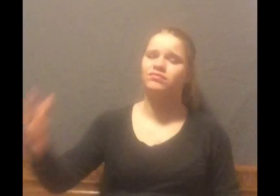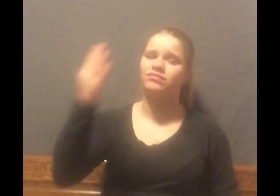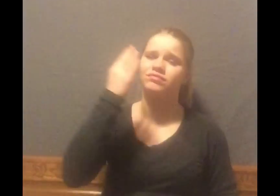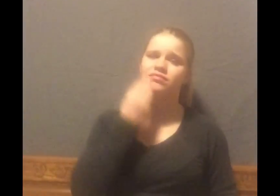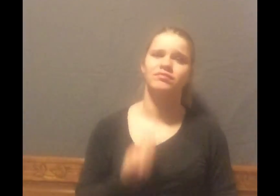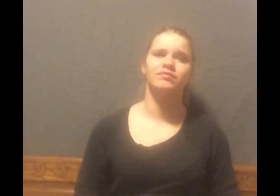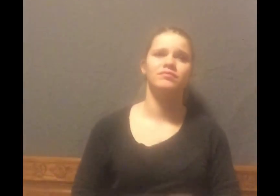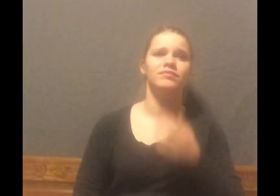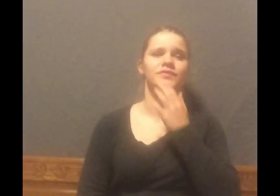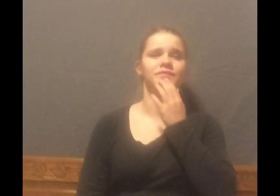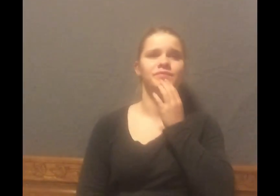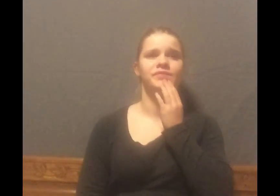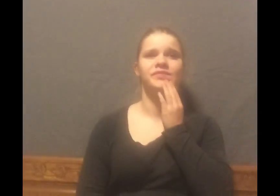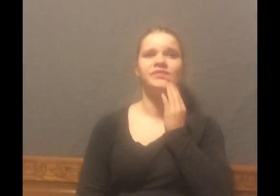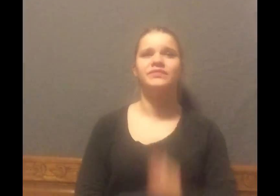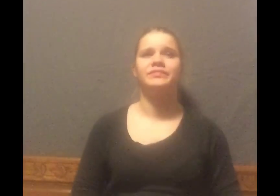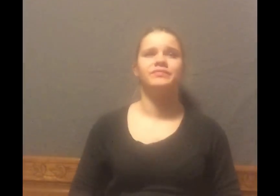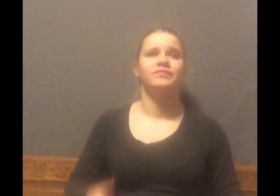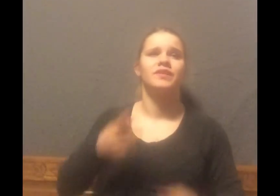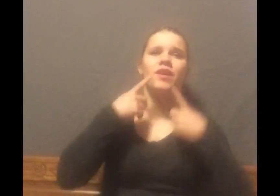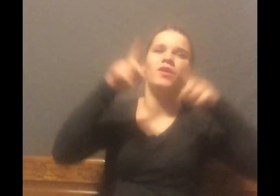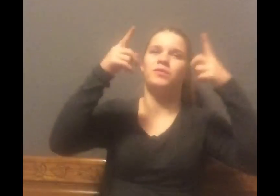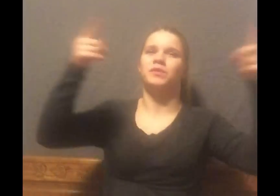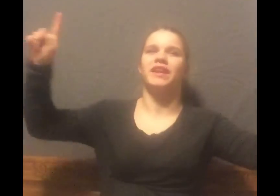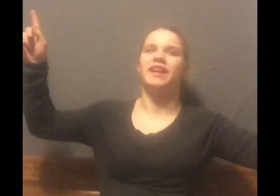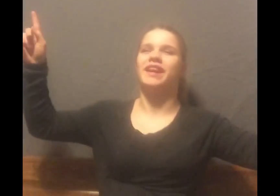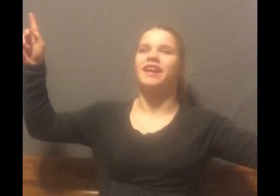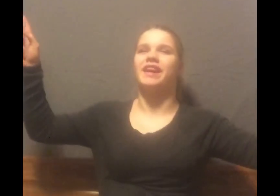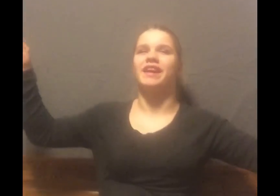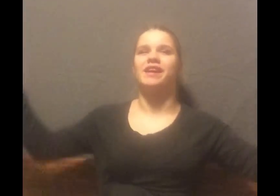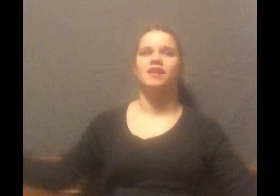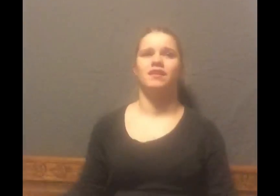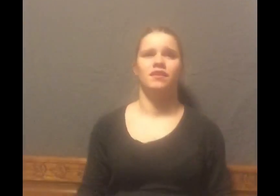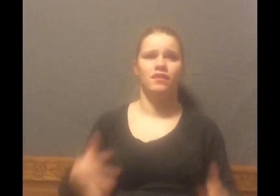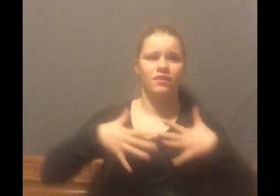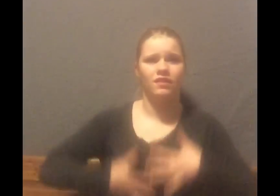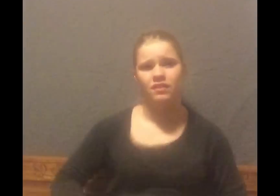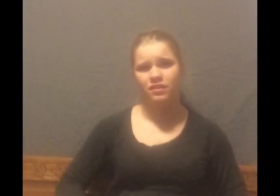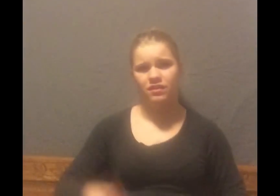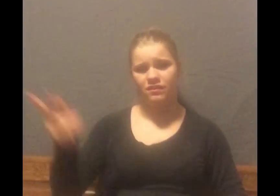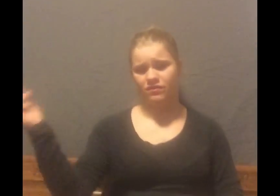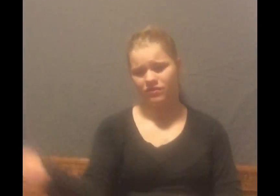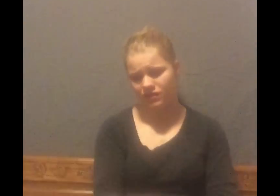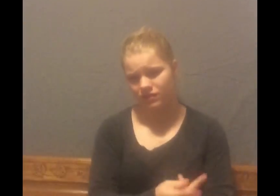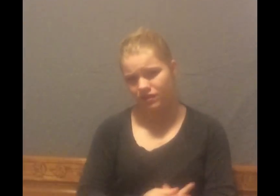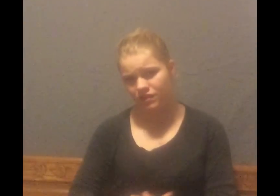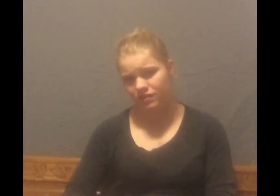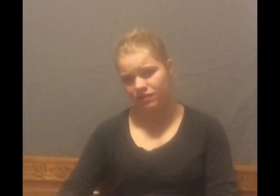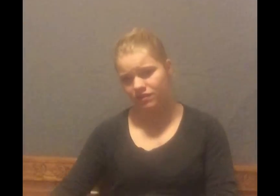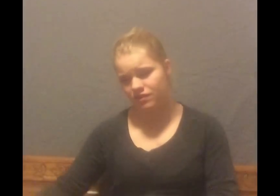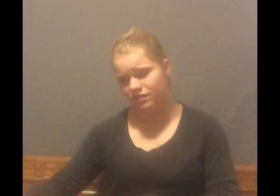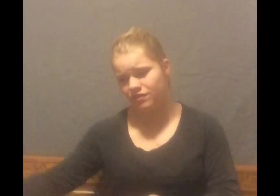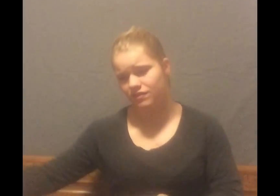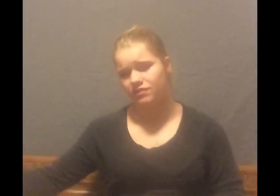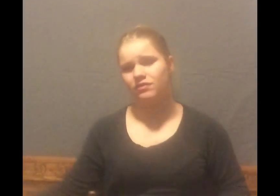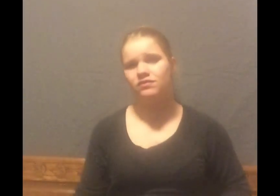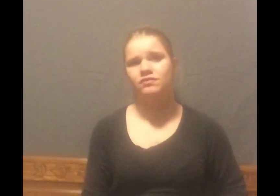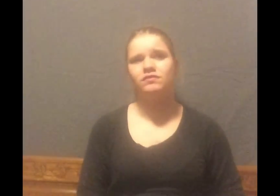my life I've won and I've lost